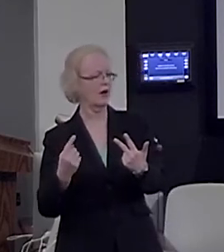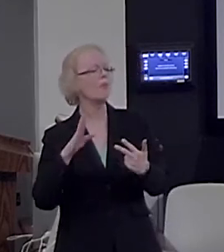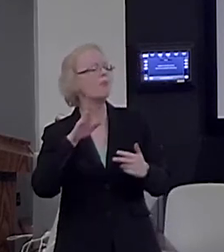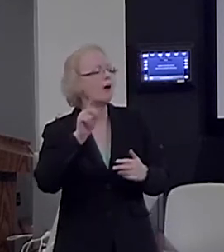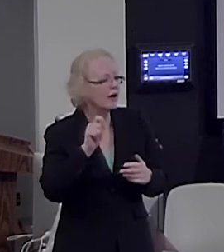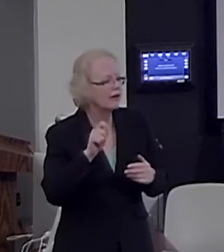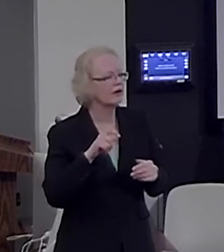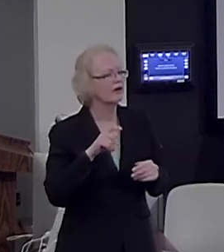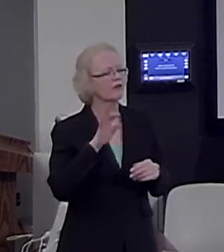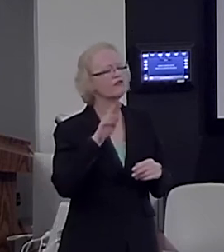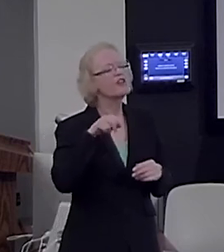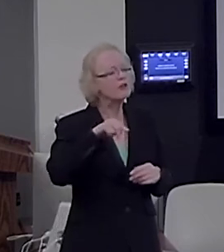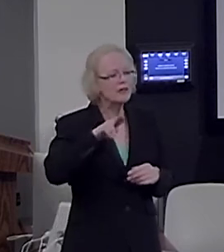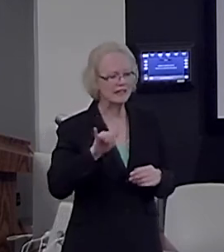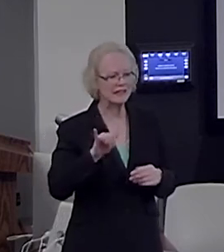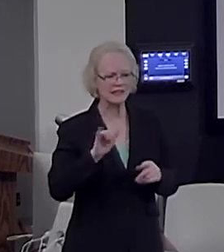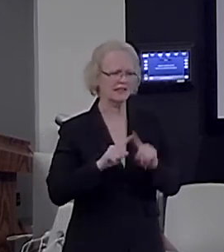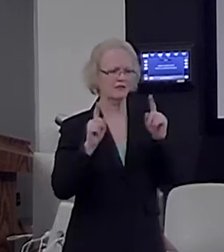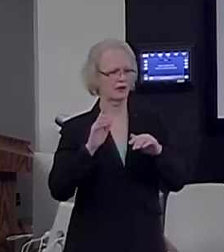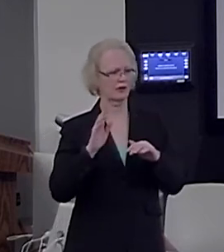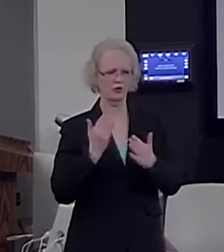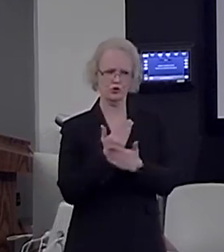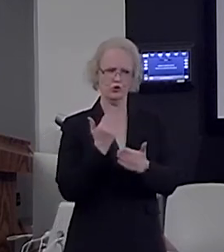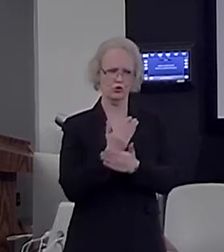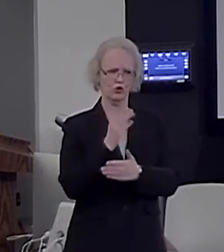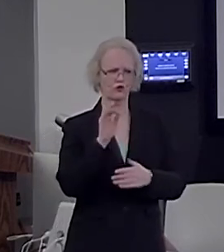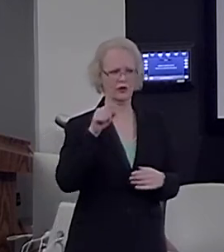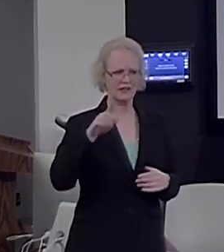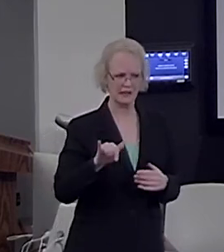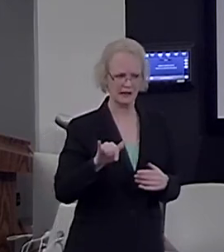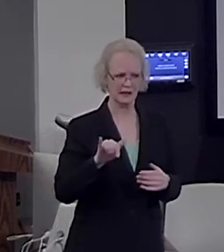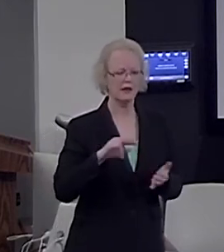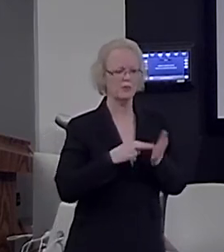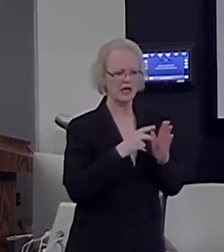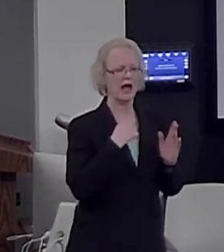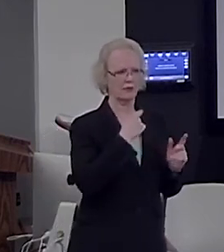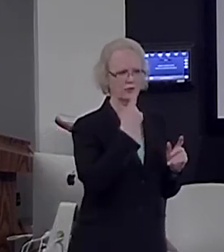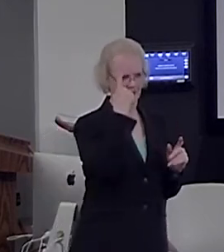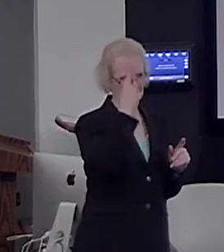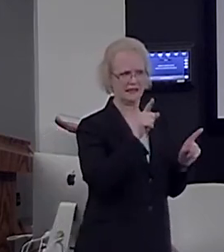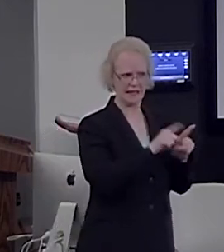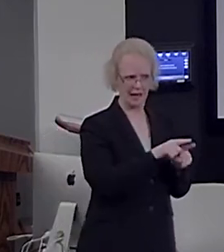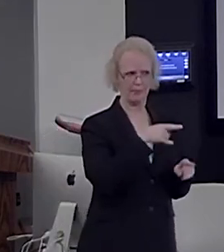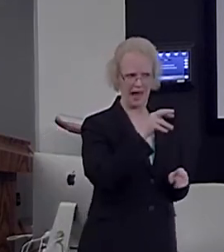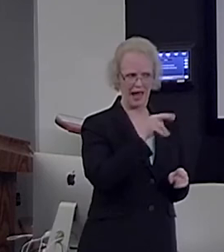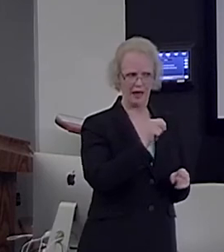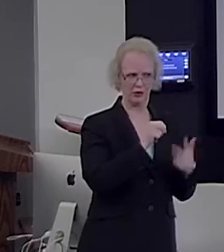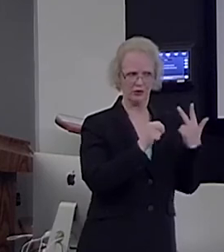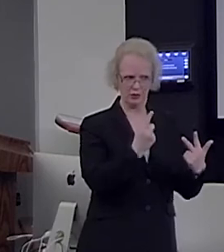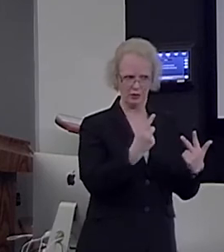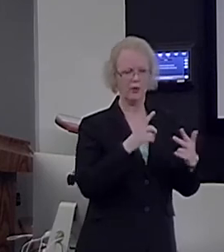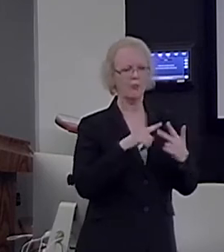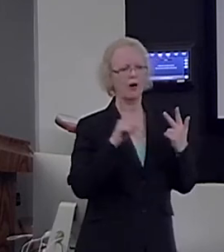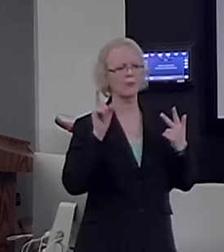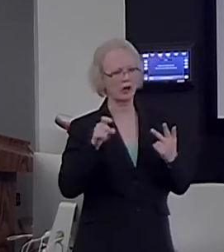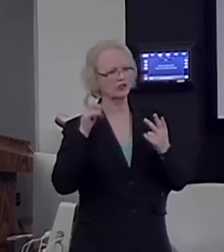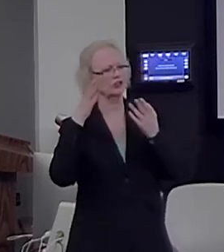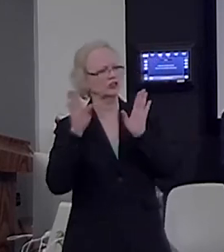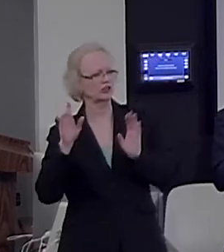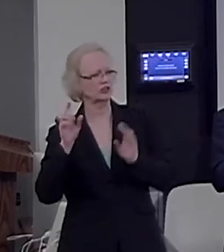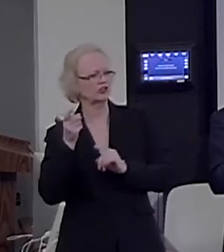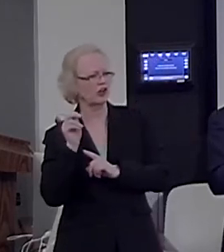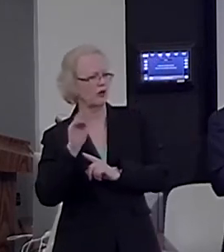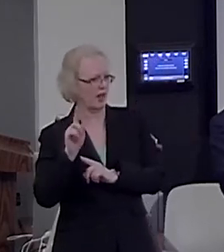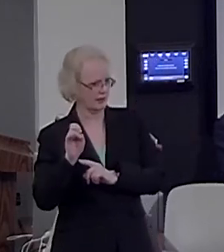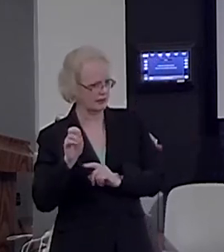frequencies that were never used before. So, they have to generalize. And I can tell you they always generalize, so their brain does not respond to this sort of stimuli.